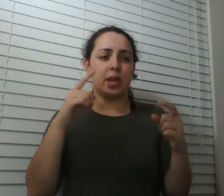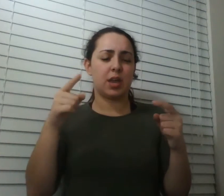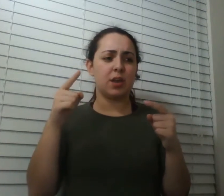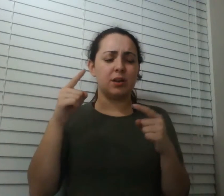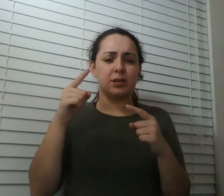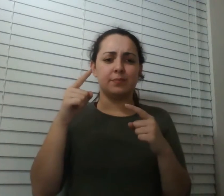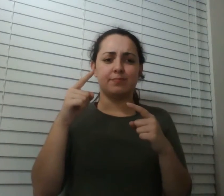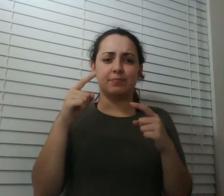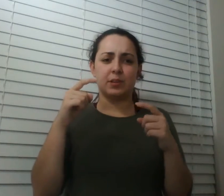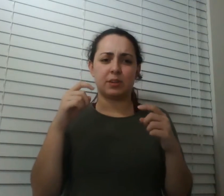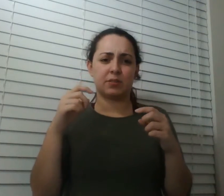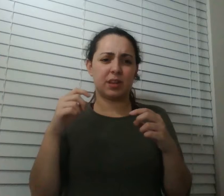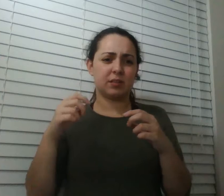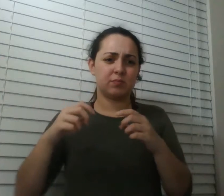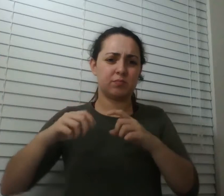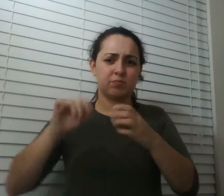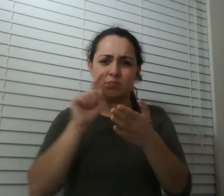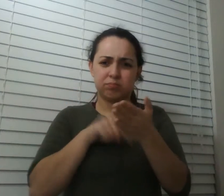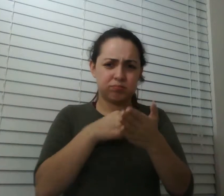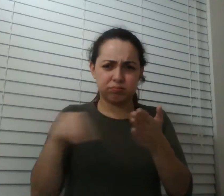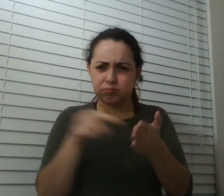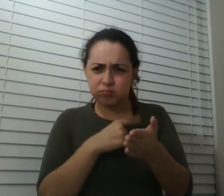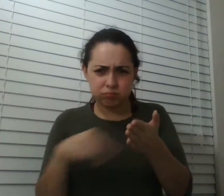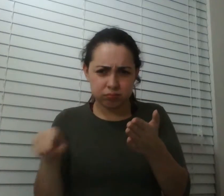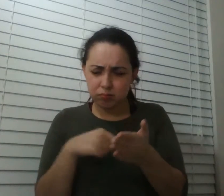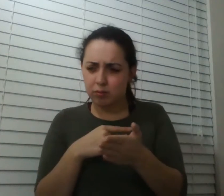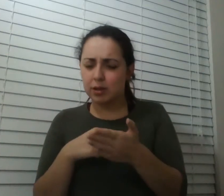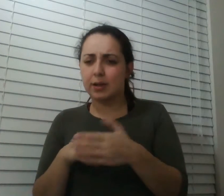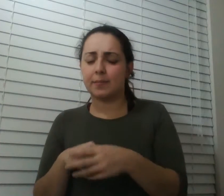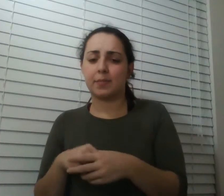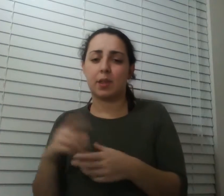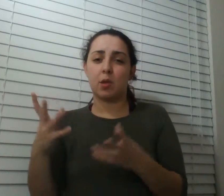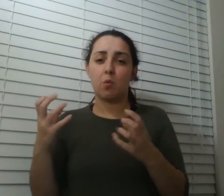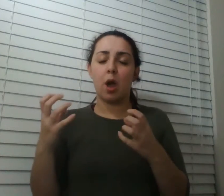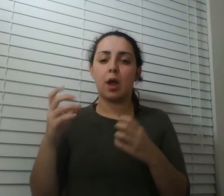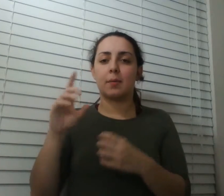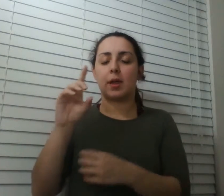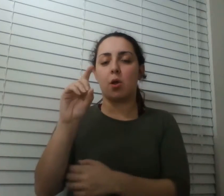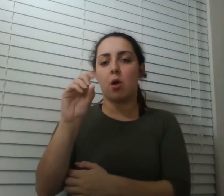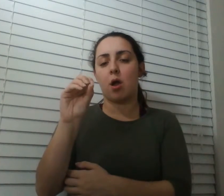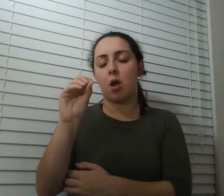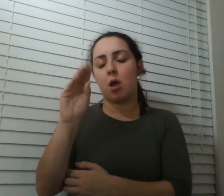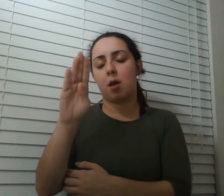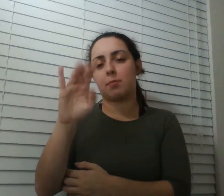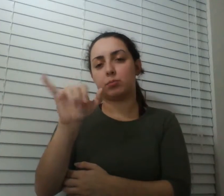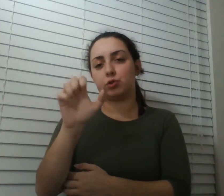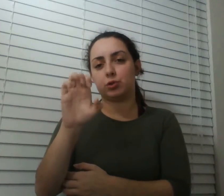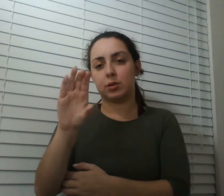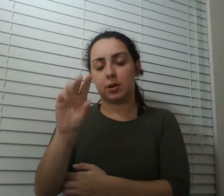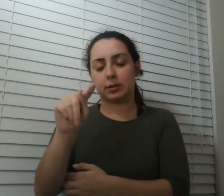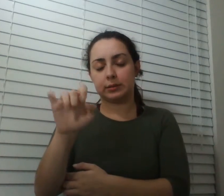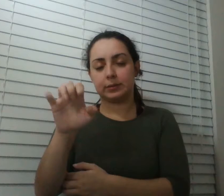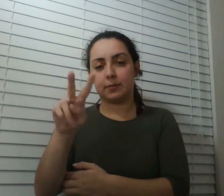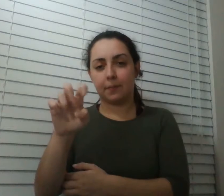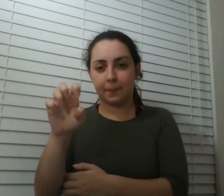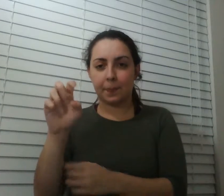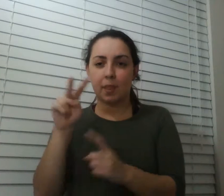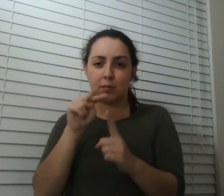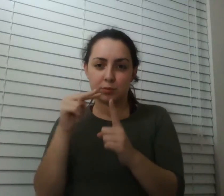in the classroom was to make us good objective observers and jeff jeff stayed in touch with him over the years i wanted to be good at